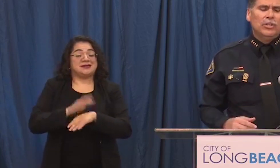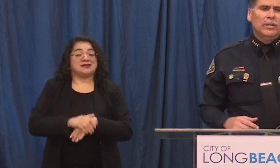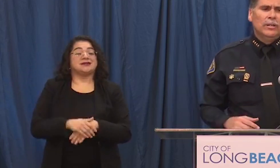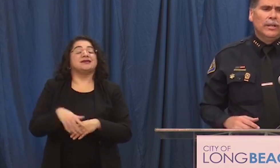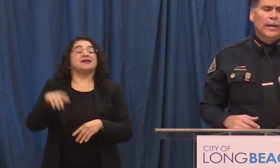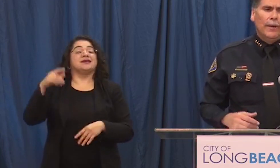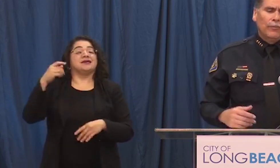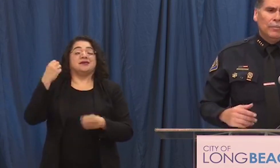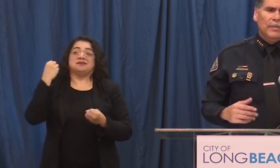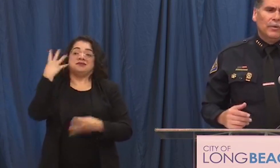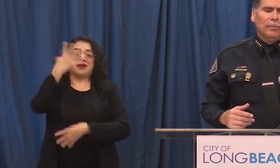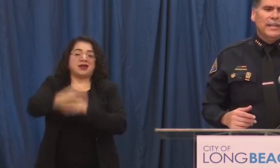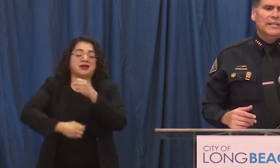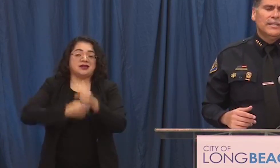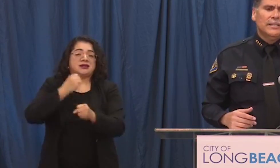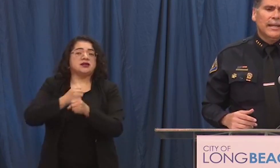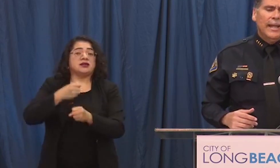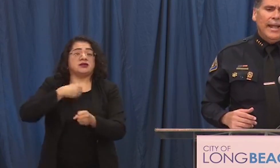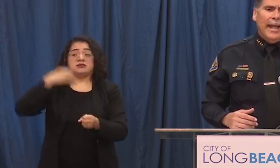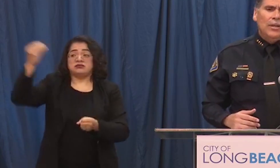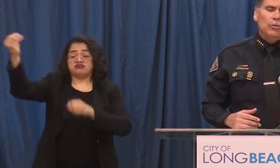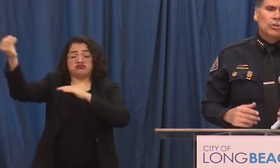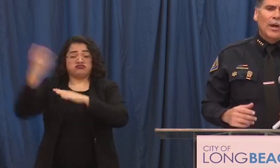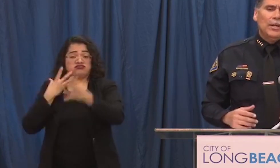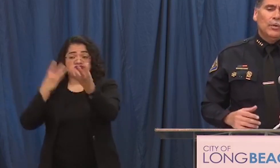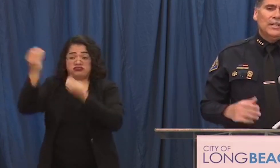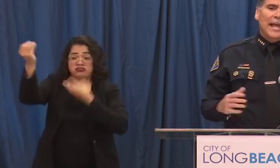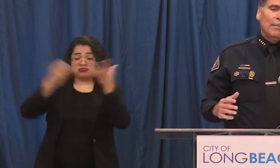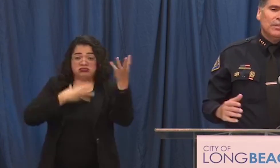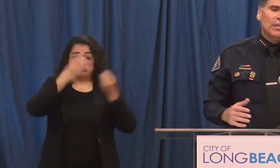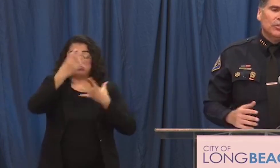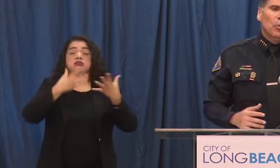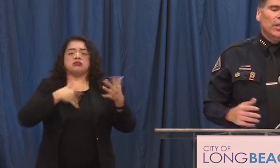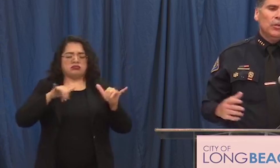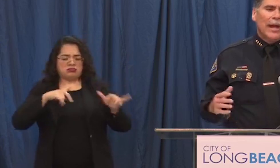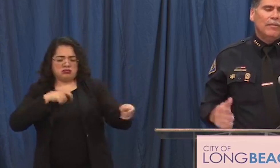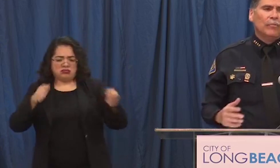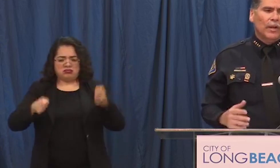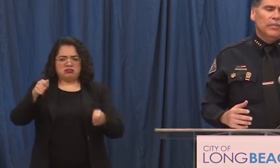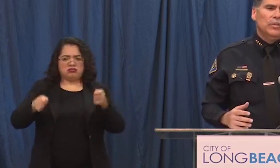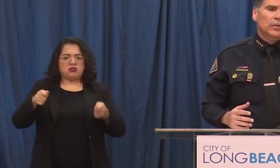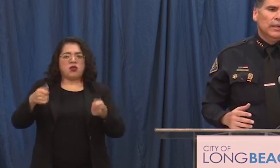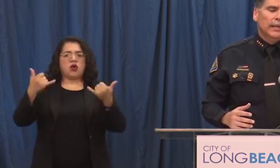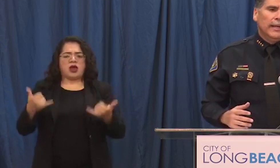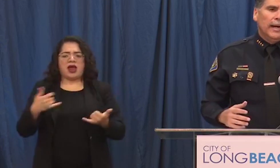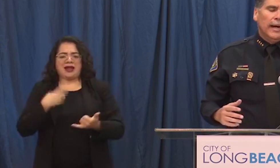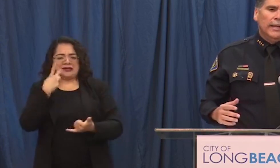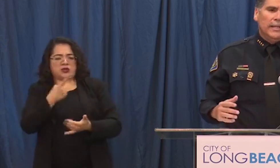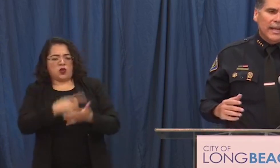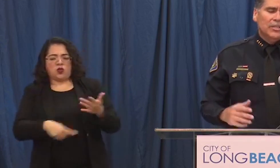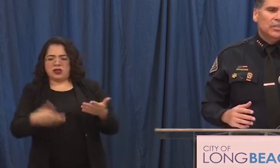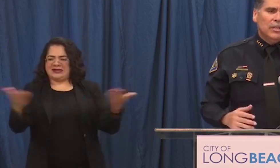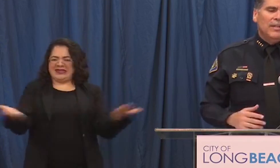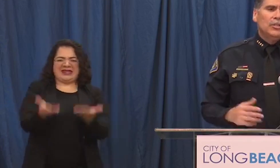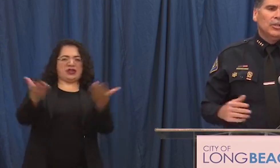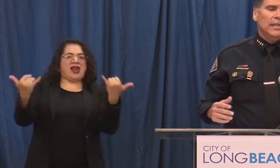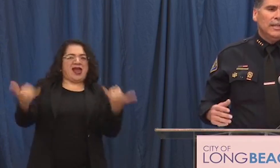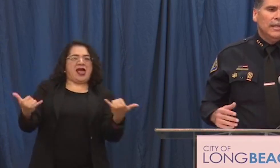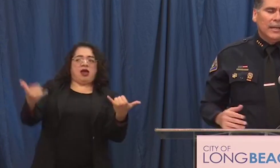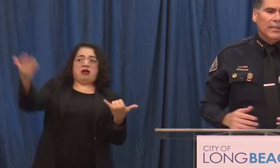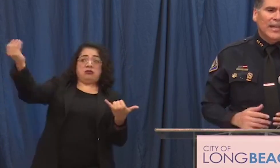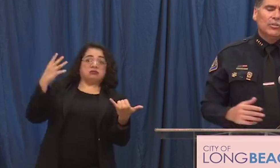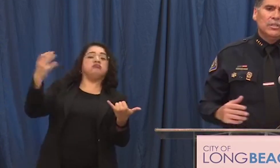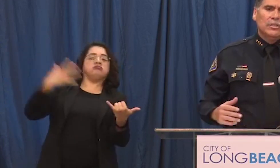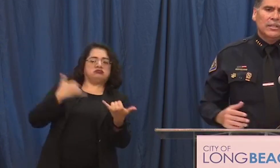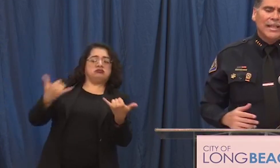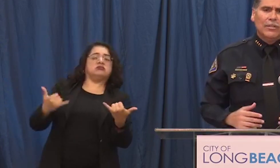information uh from different places and you try to adapt to what you have in front of you uh yes eventually